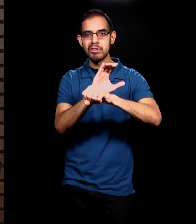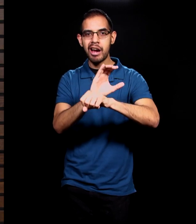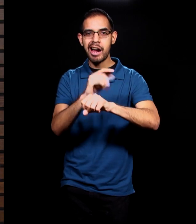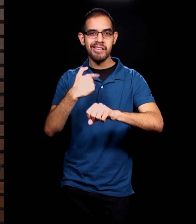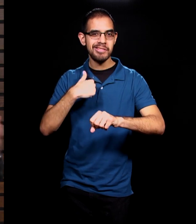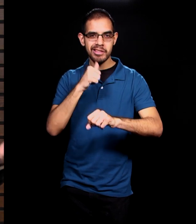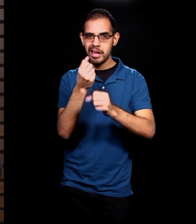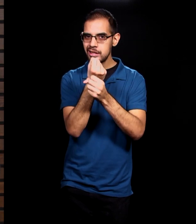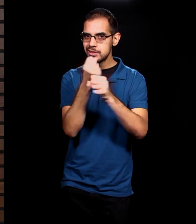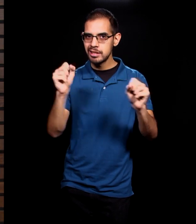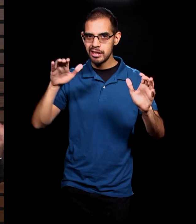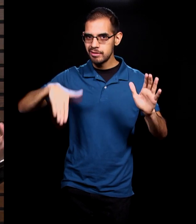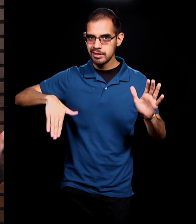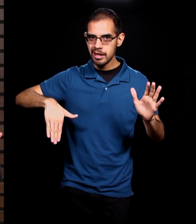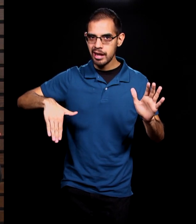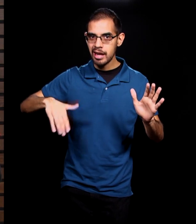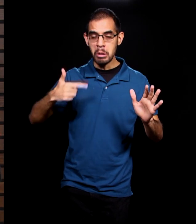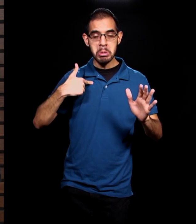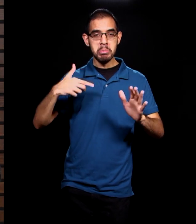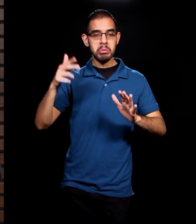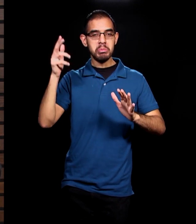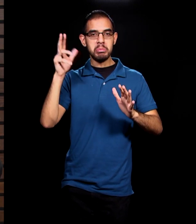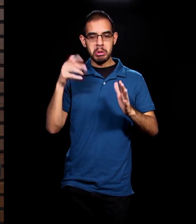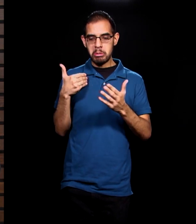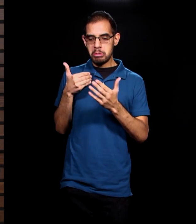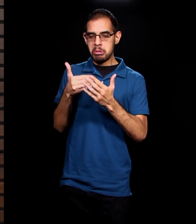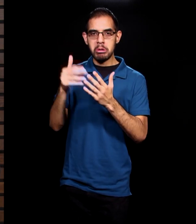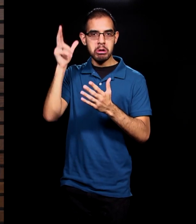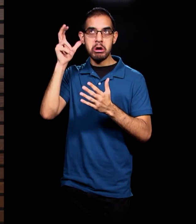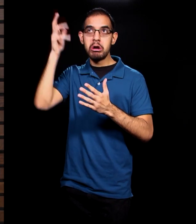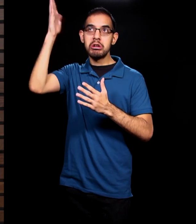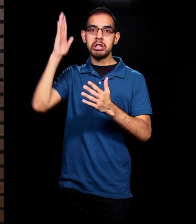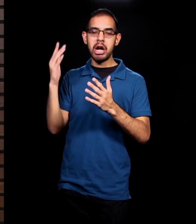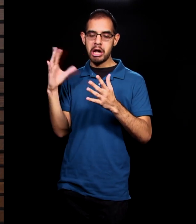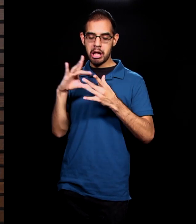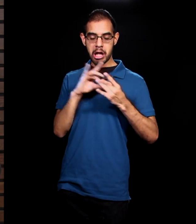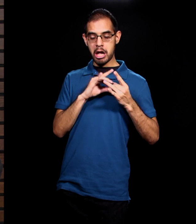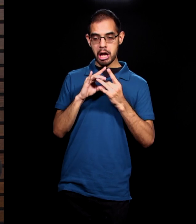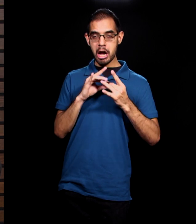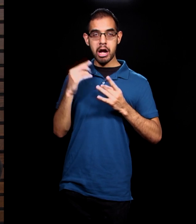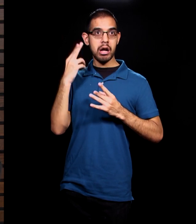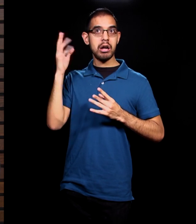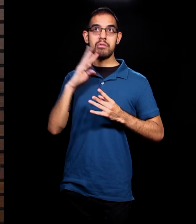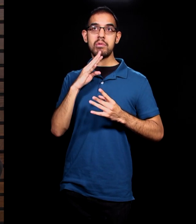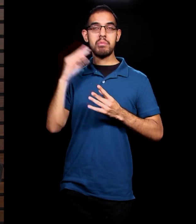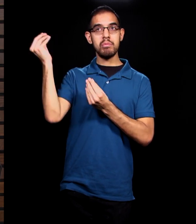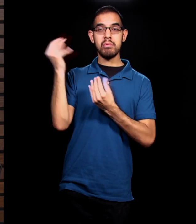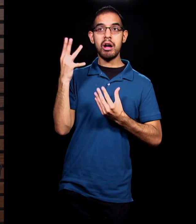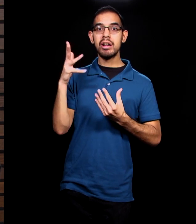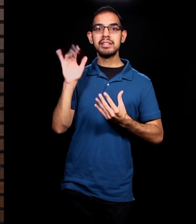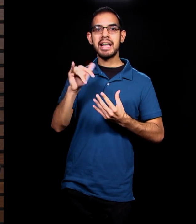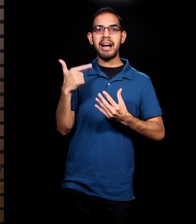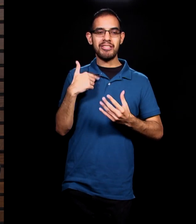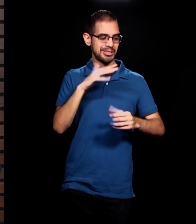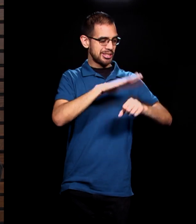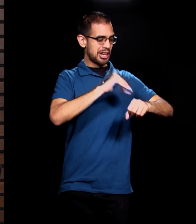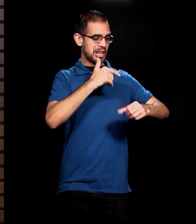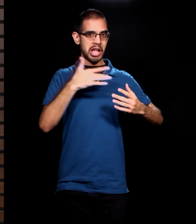close to audible as I've ever heard God speak. And it wasn't me seeking God initially. It was God calling out to my heart saying, Chris, you are far